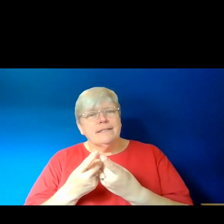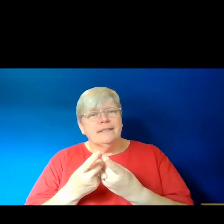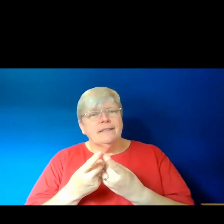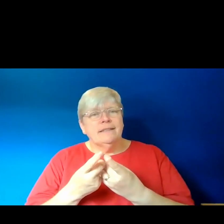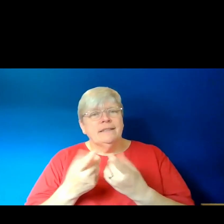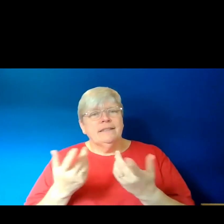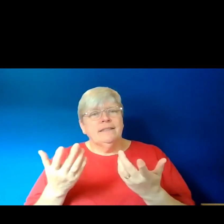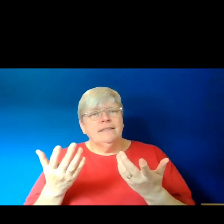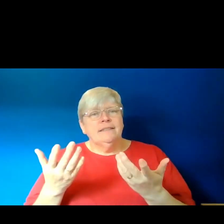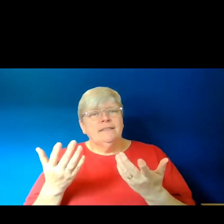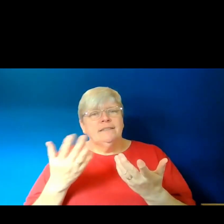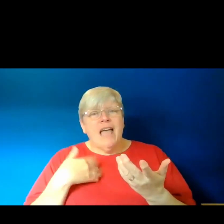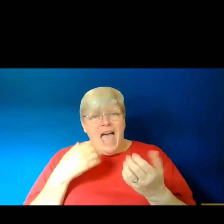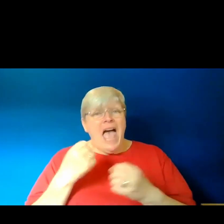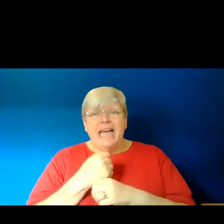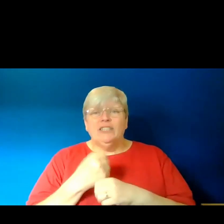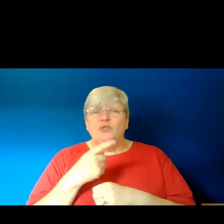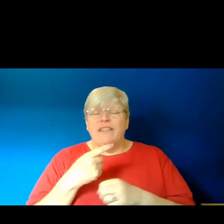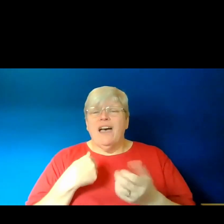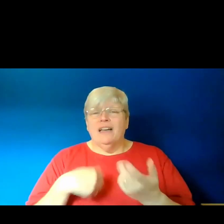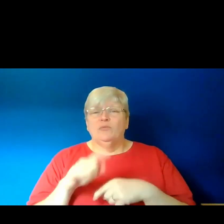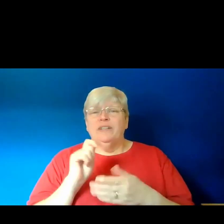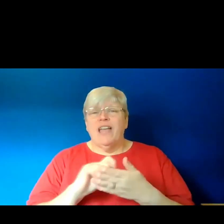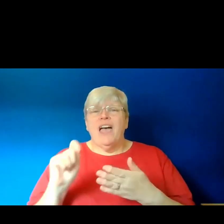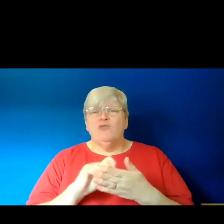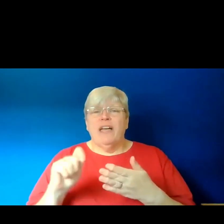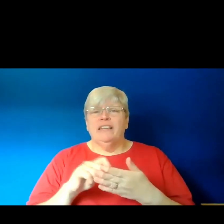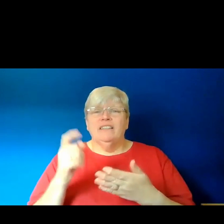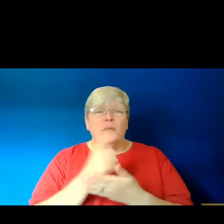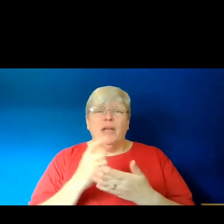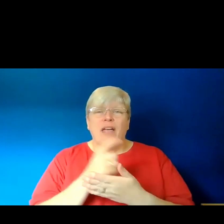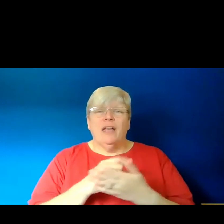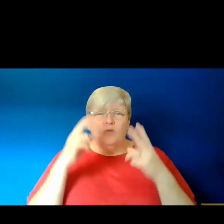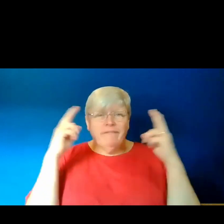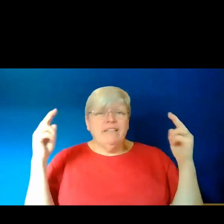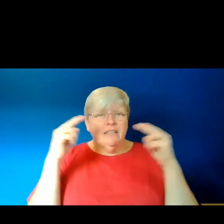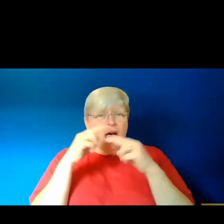And that's what I do when I write about, say, Hosheng, her entry teachering.